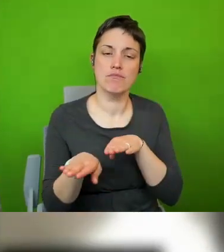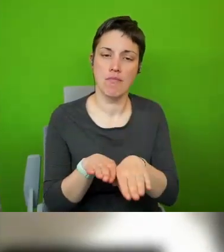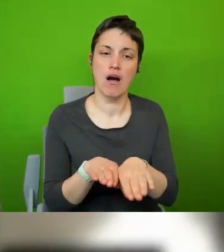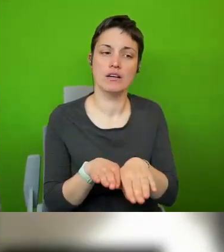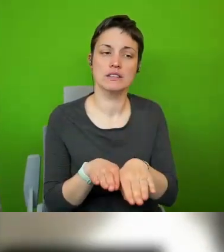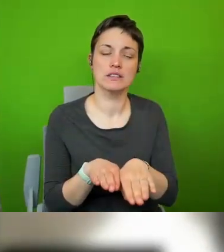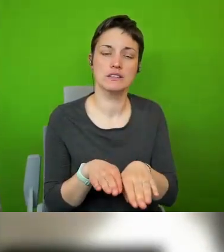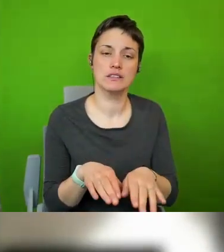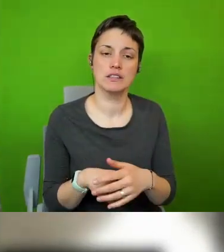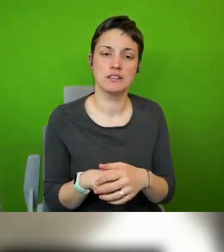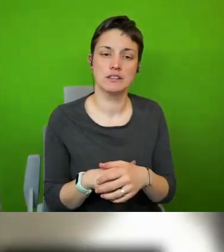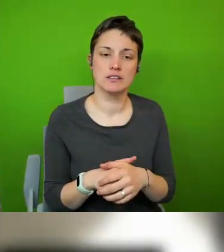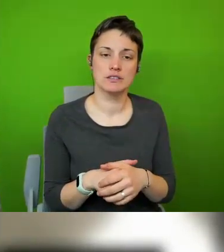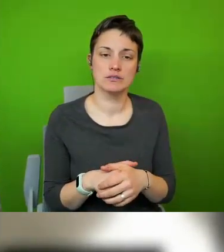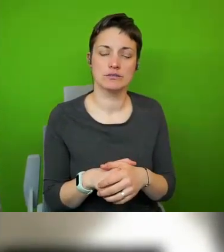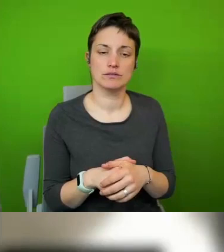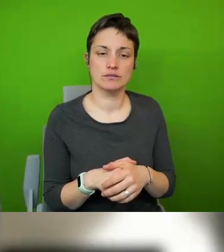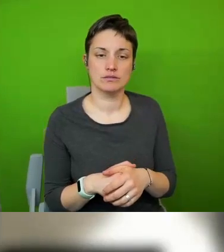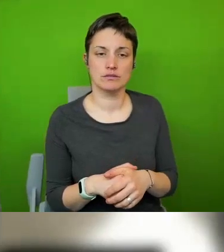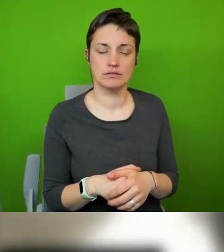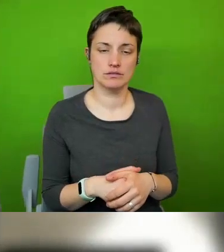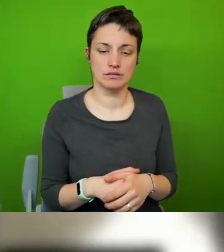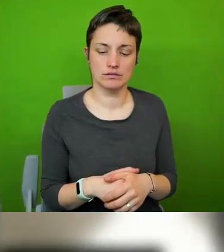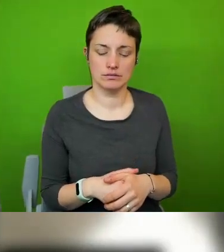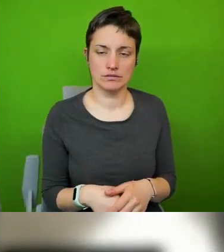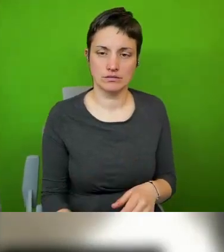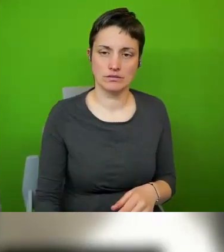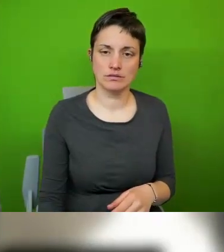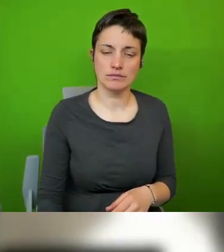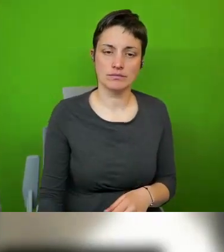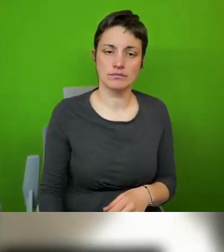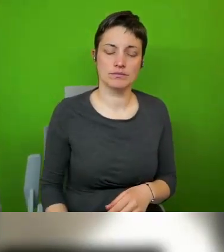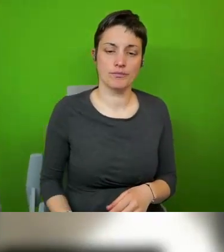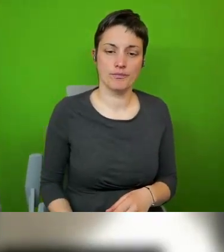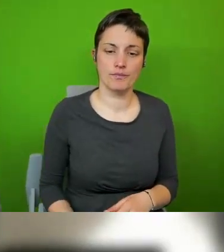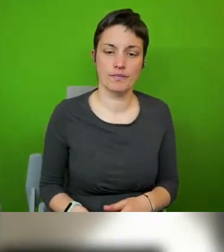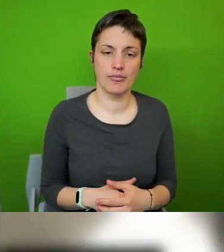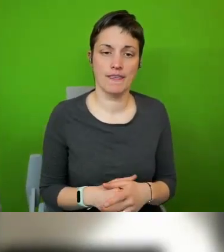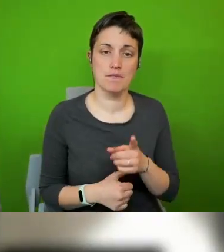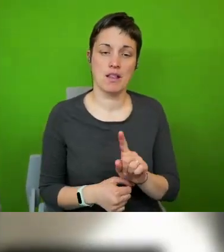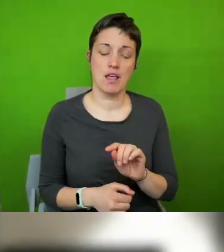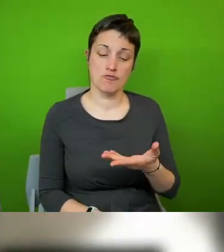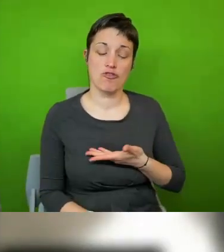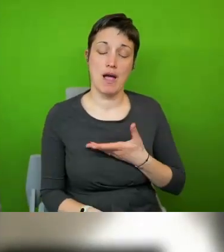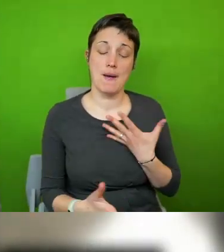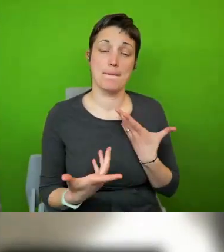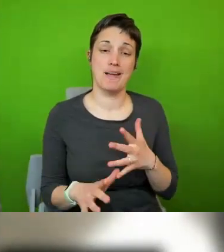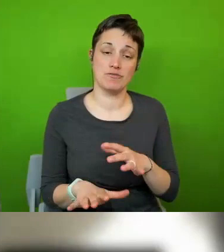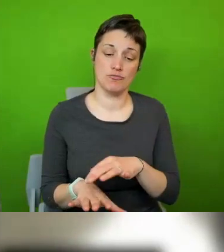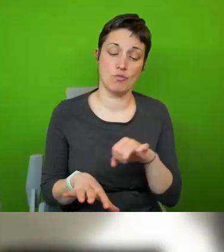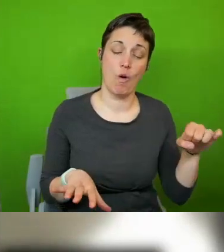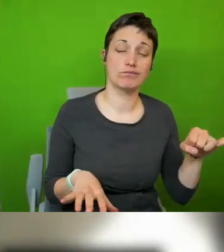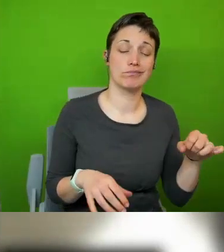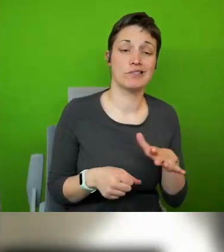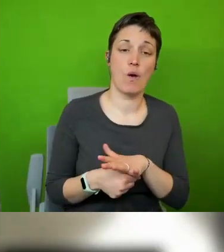enable them to move into areas that uh wouldn't be able to otherwise but that right has been withdrawn locally